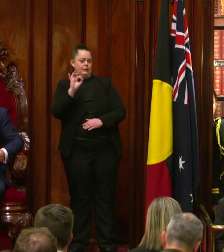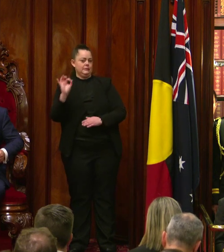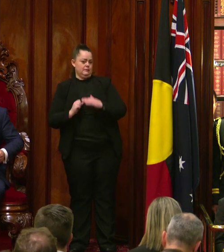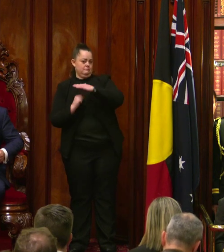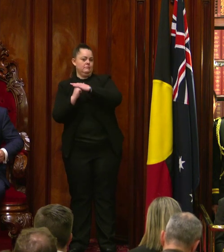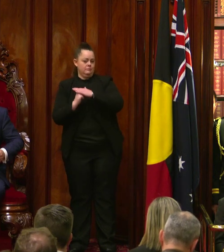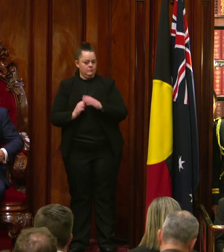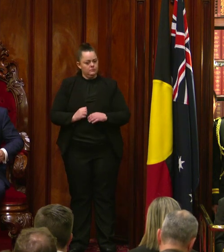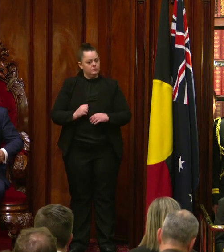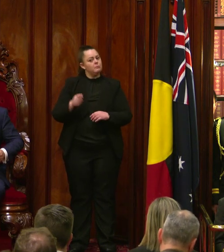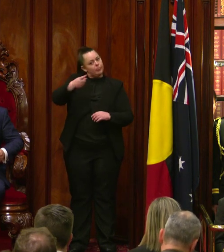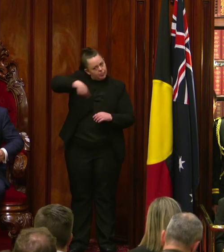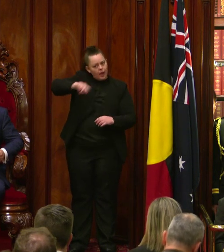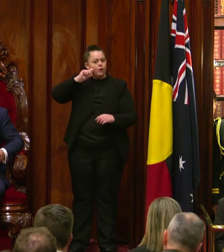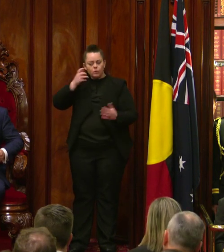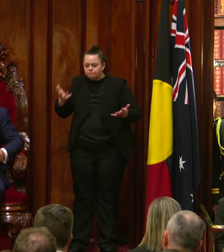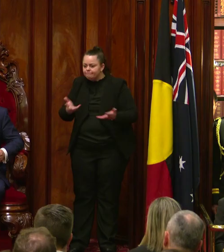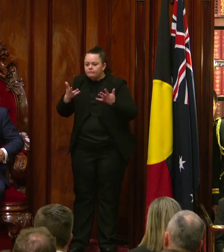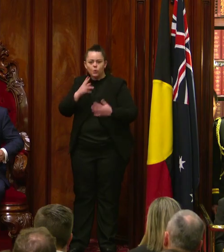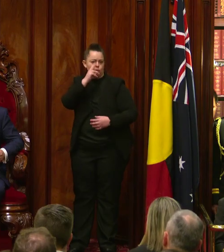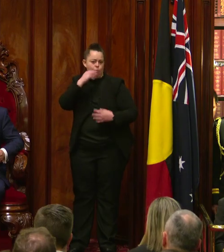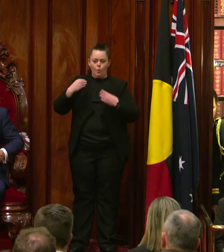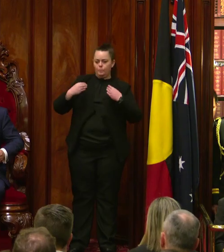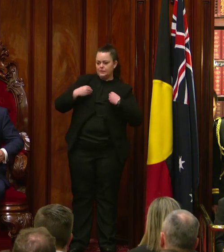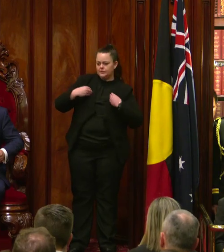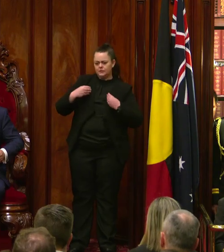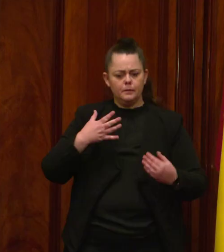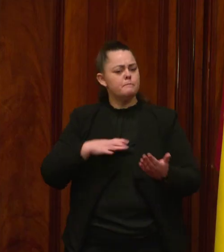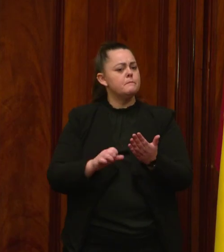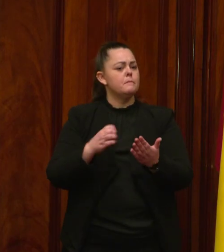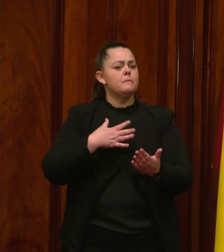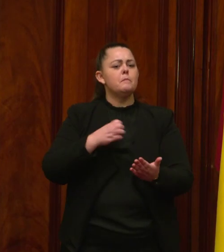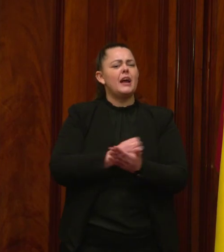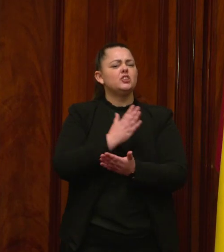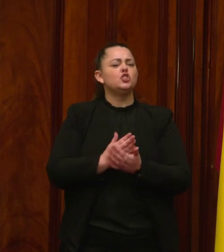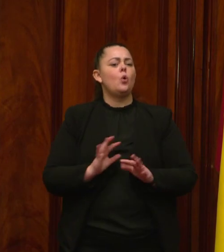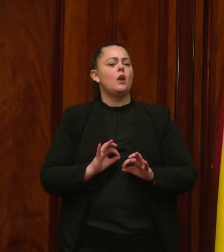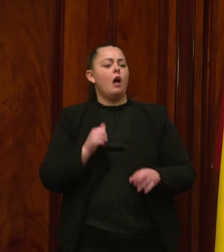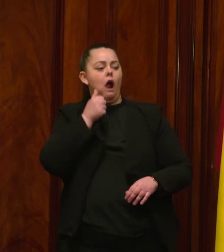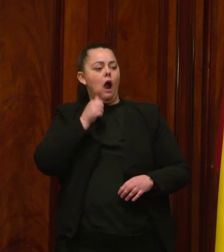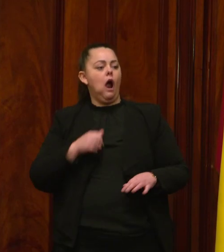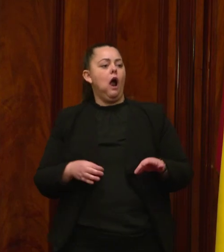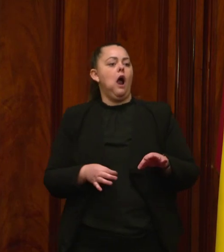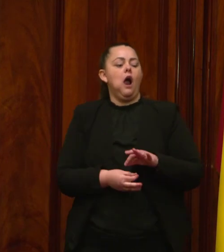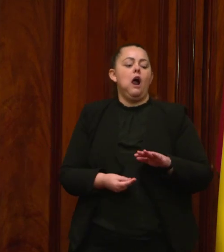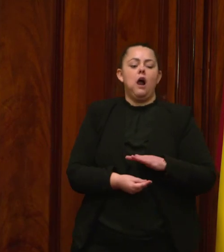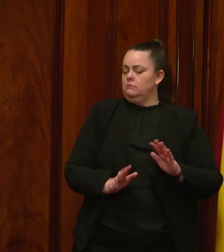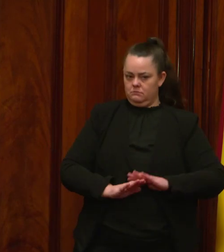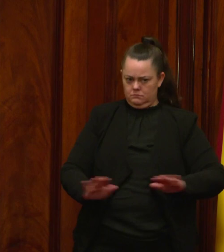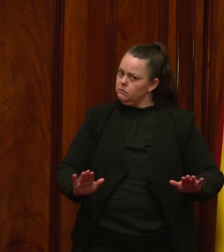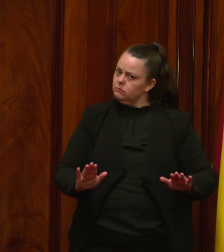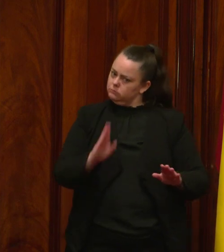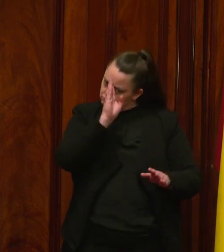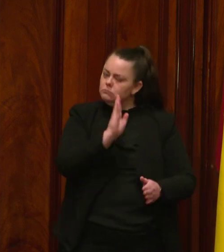job creation, small business and ethical supply chains. To oversee this investment and growth of local industries,